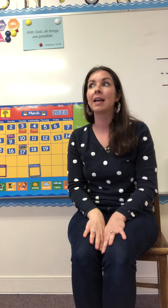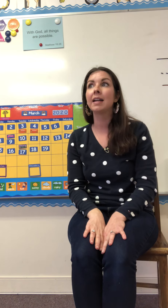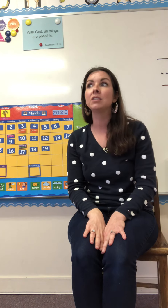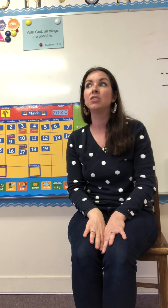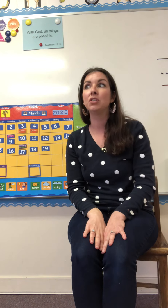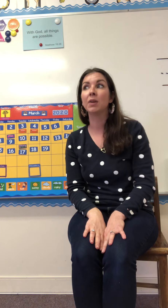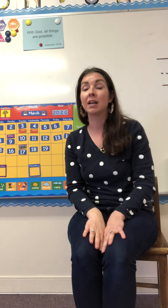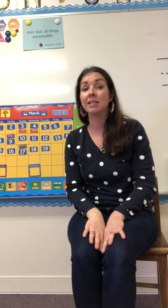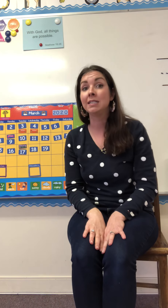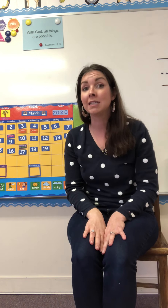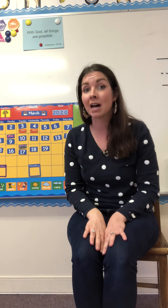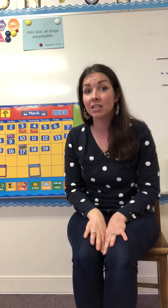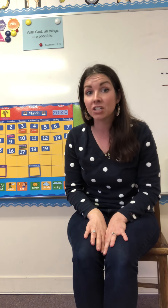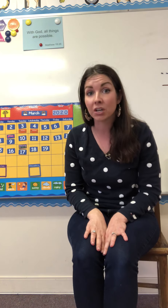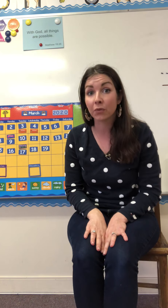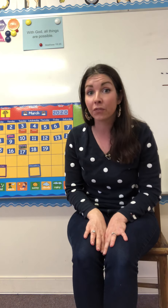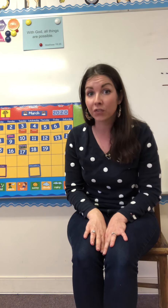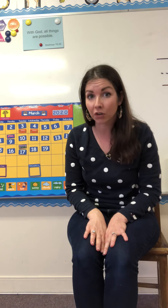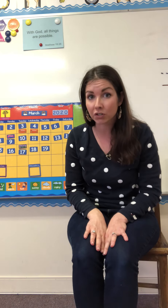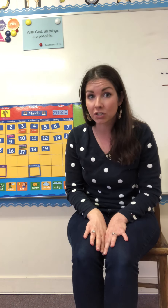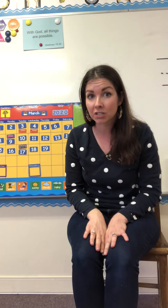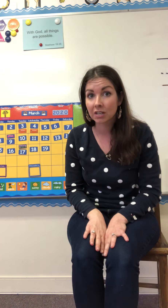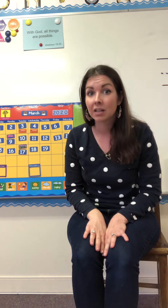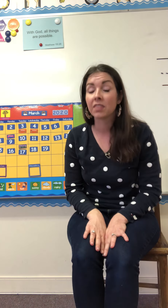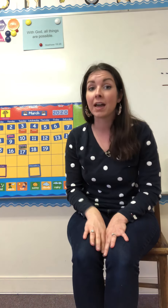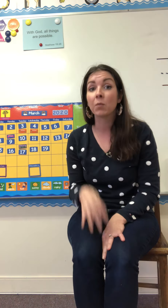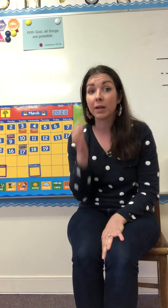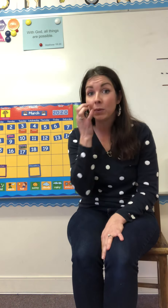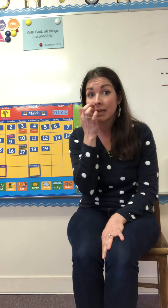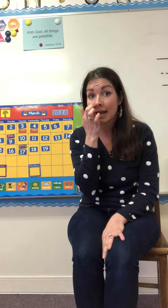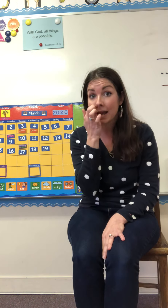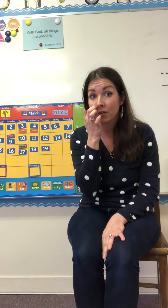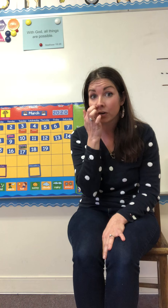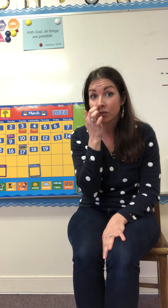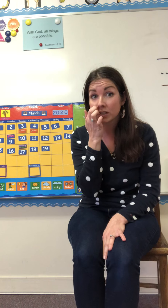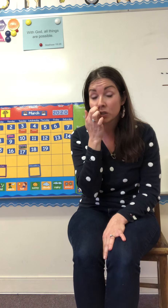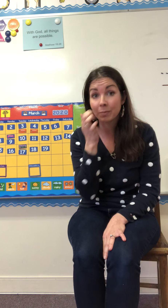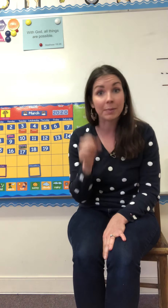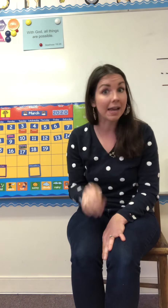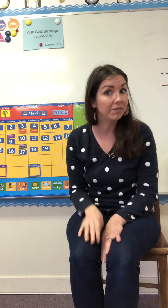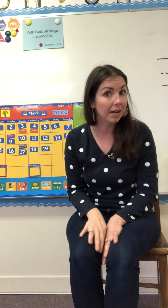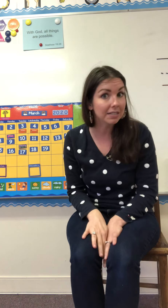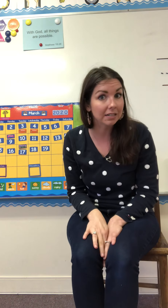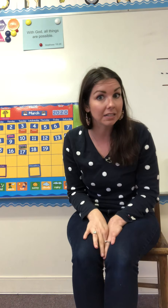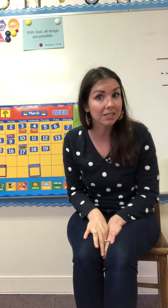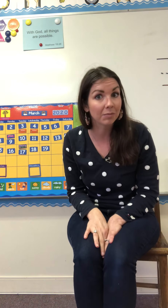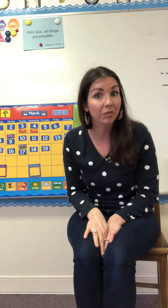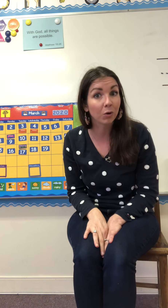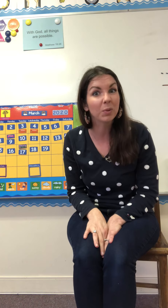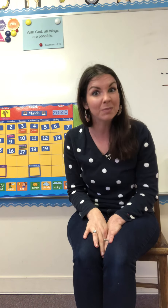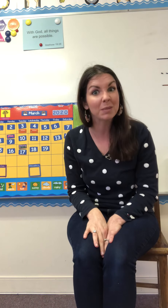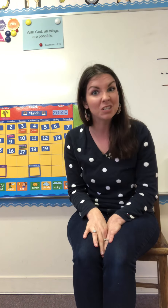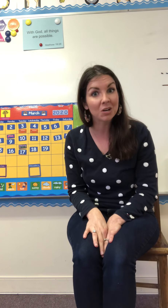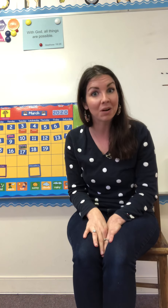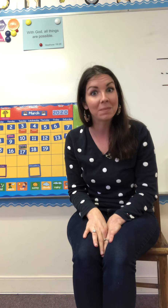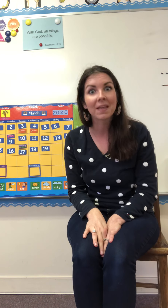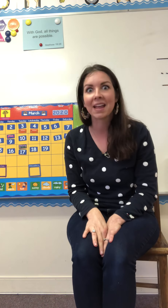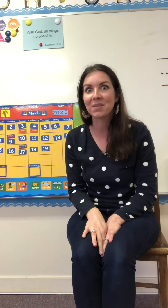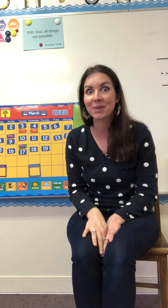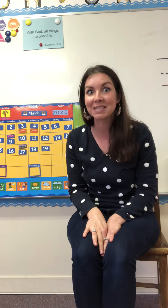Let's do it adagio first. That way we can have our friends who maybe have not sung this song before, we can maybe show them. And then we can